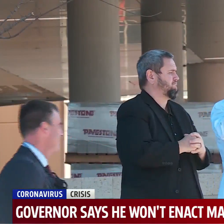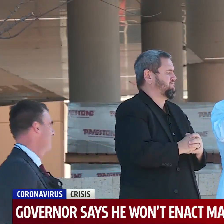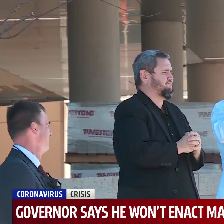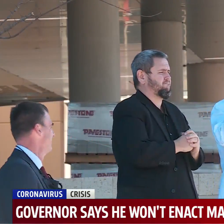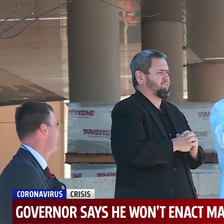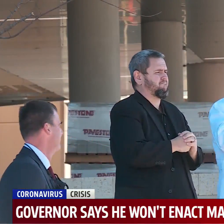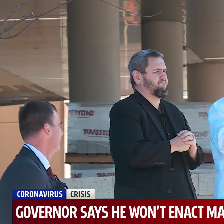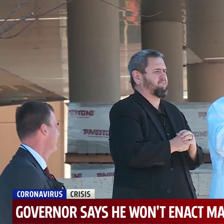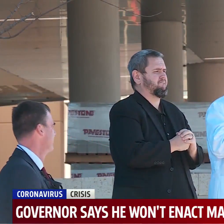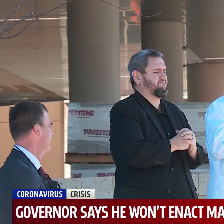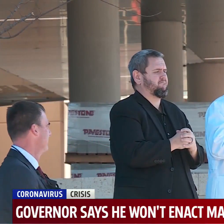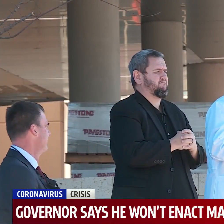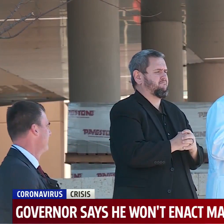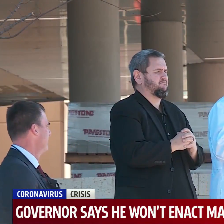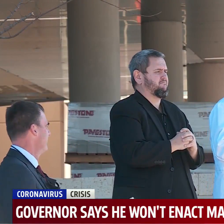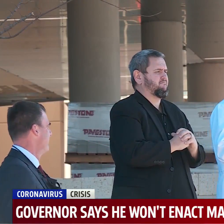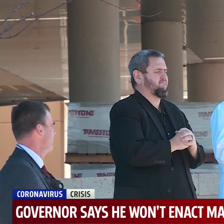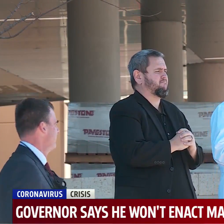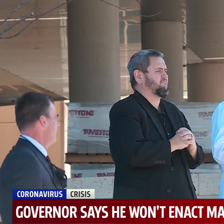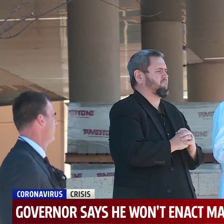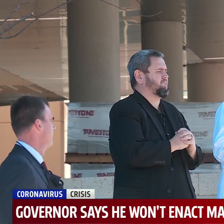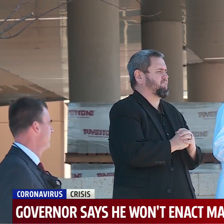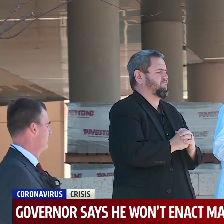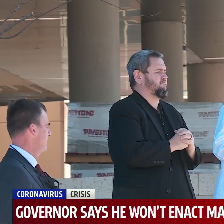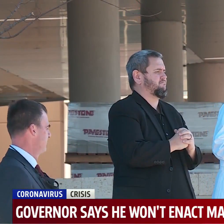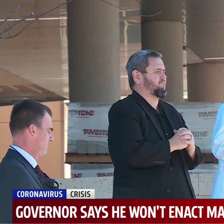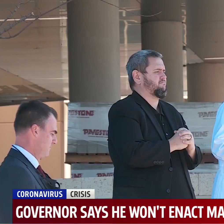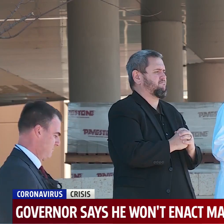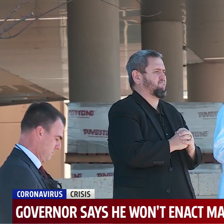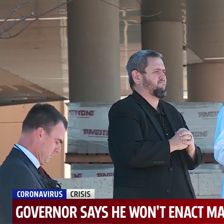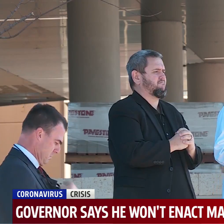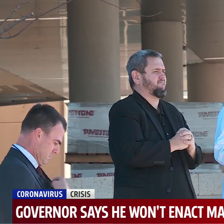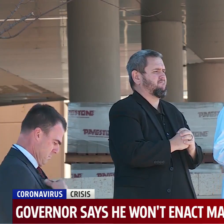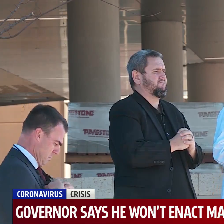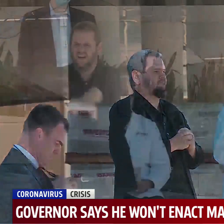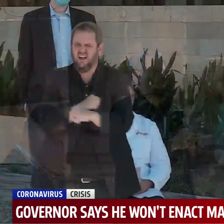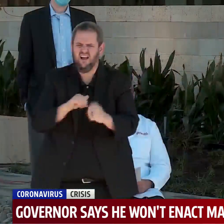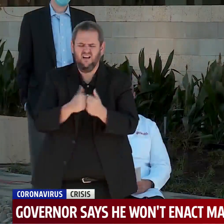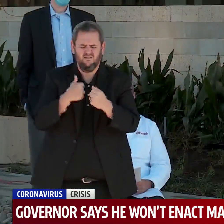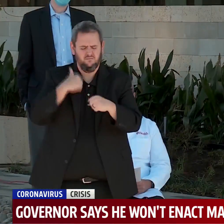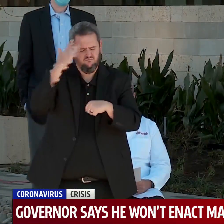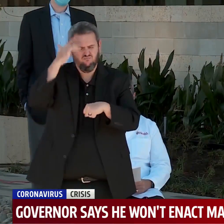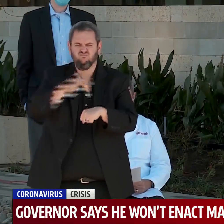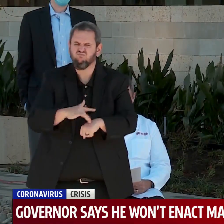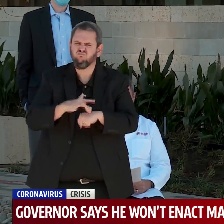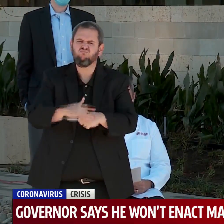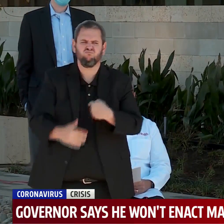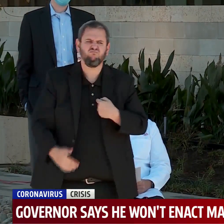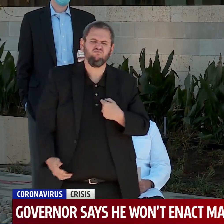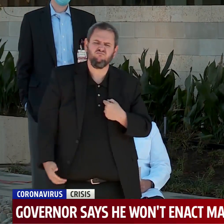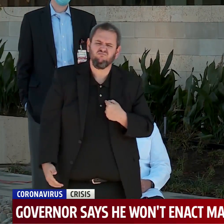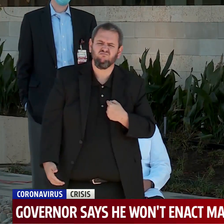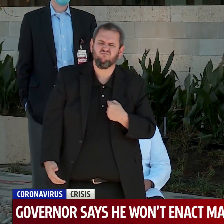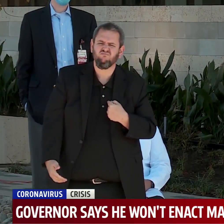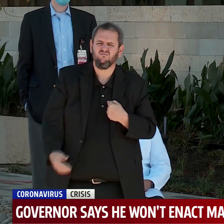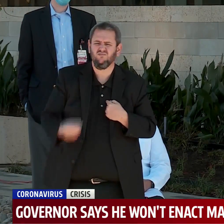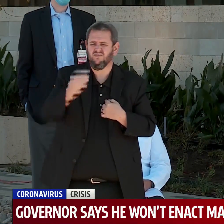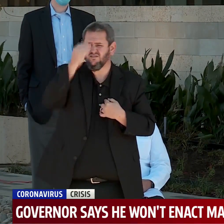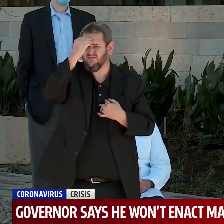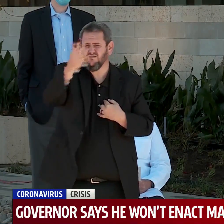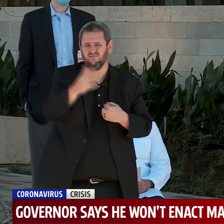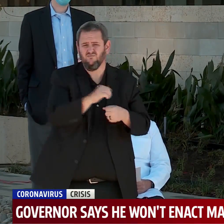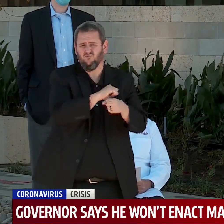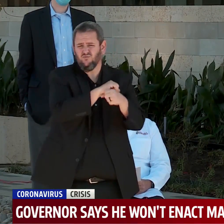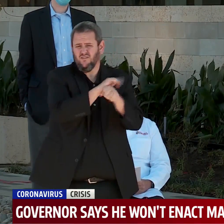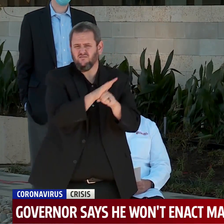tested before they go home for Thanksgiving break. Dr. David Chanson of Integris Health talking about the news that Pfizer is very close to a COVID-19